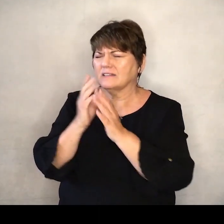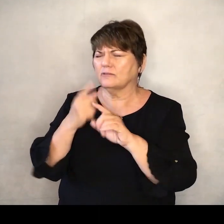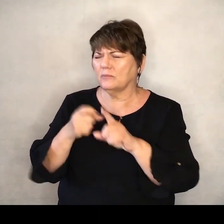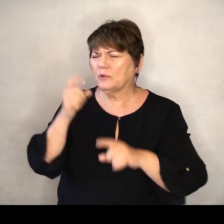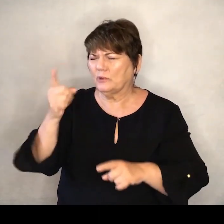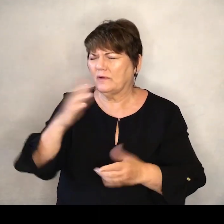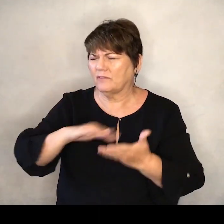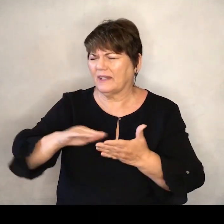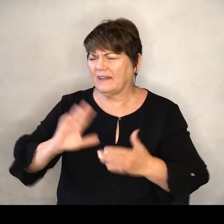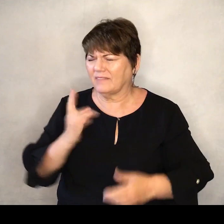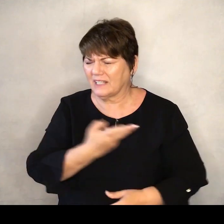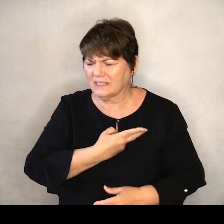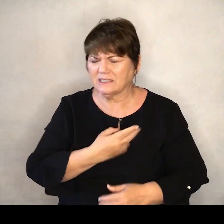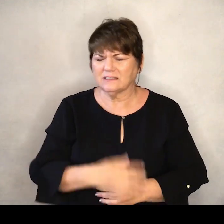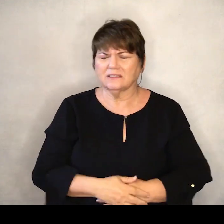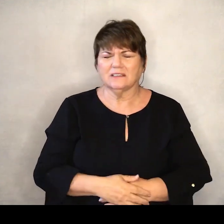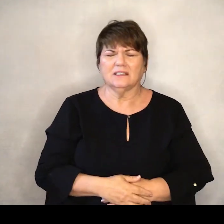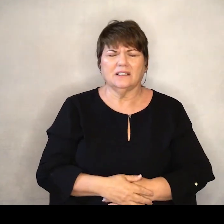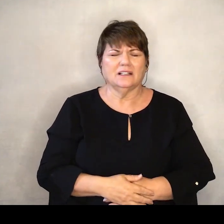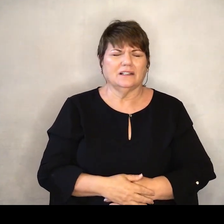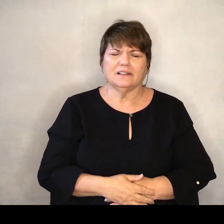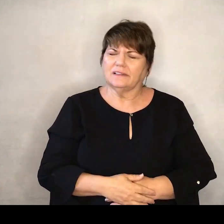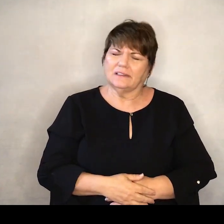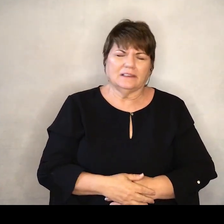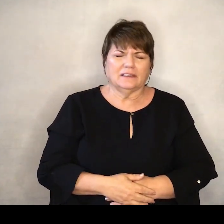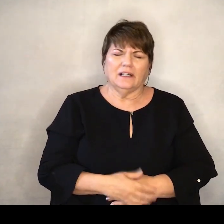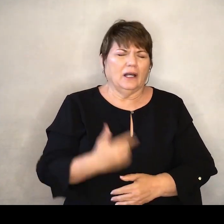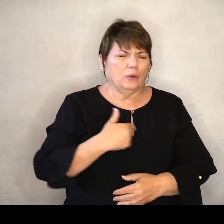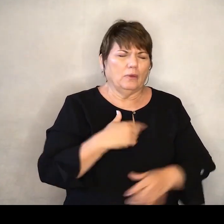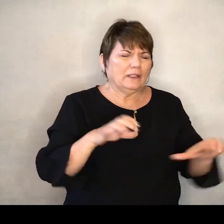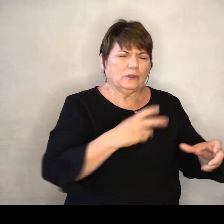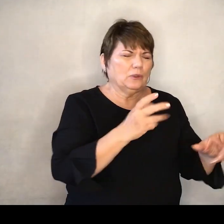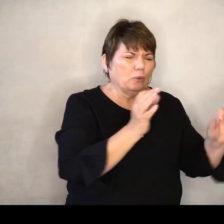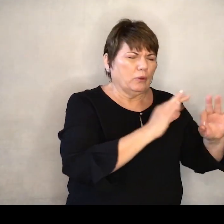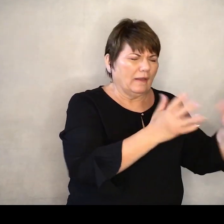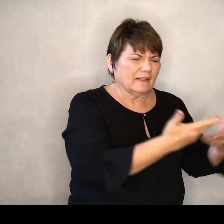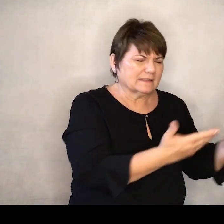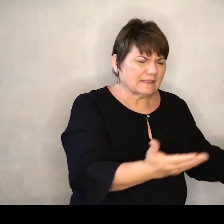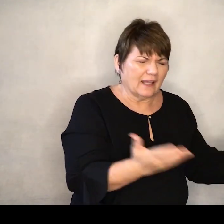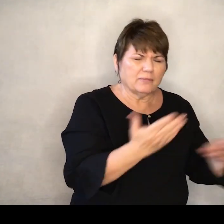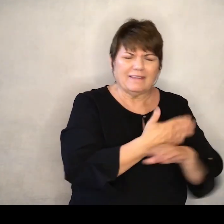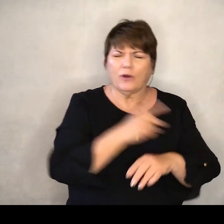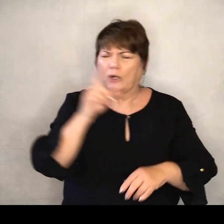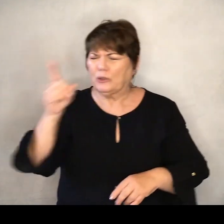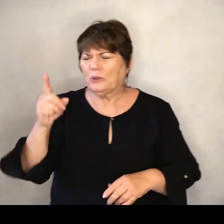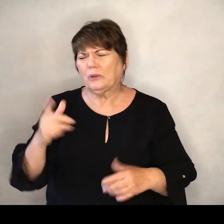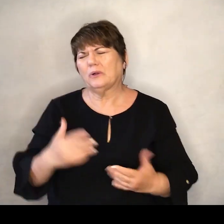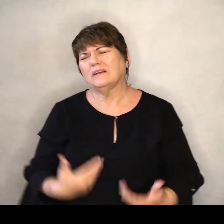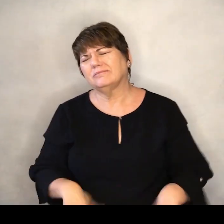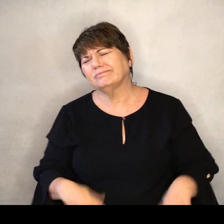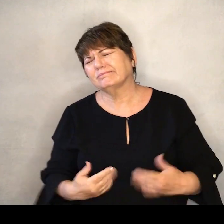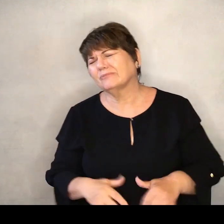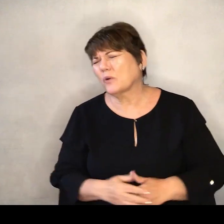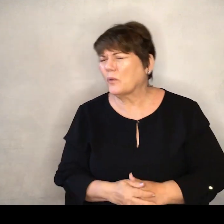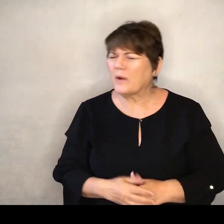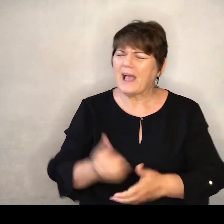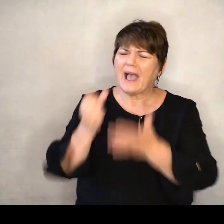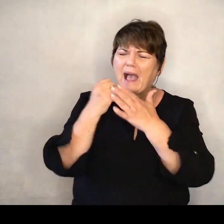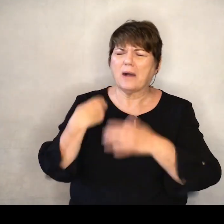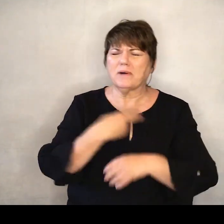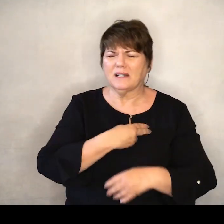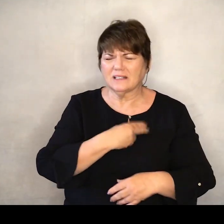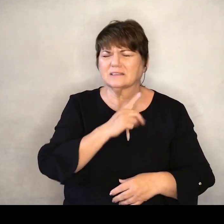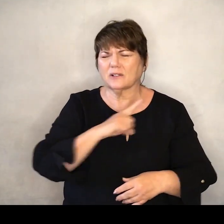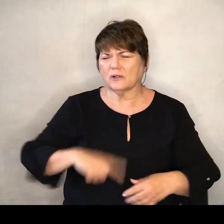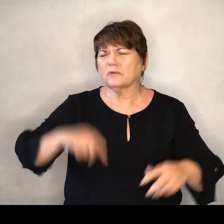We put so much useless stuff before you Help us be more mindful of your presence Help us Lord